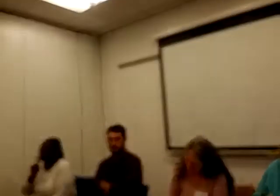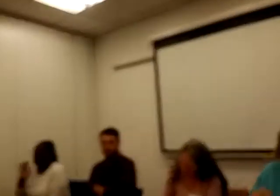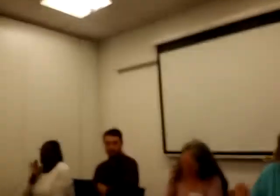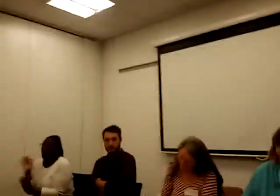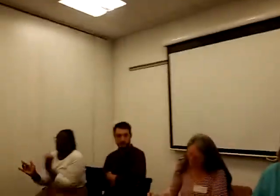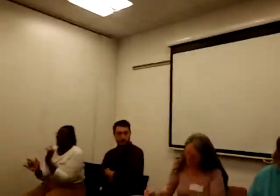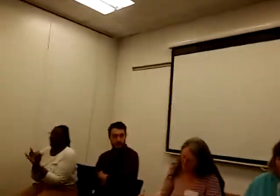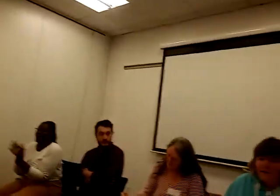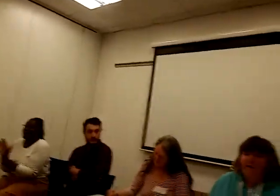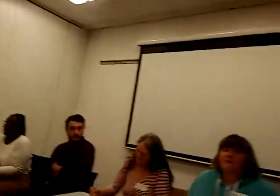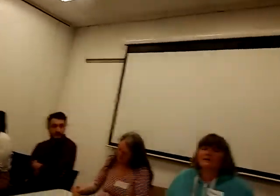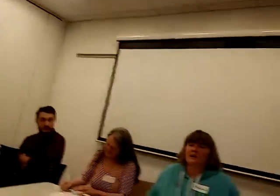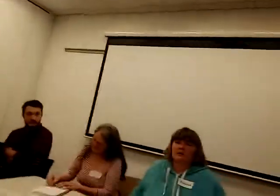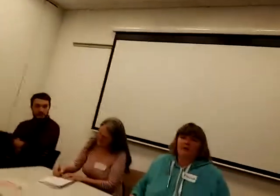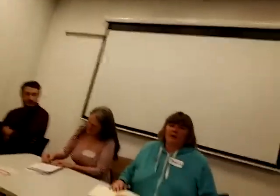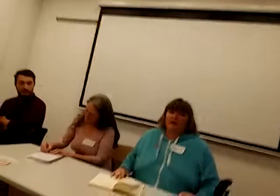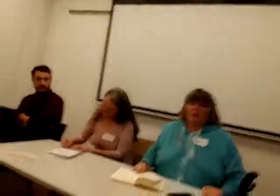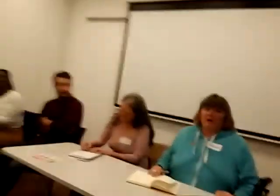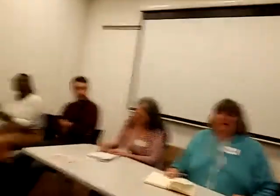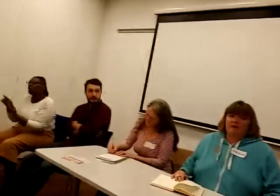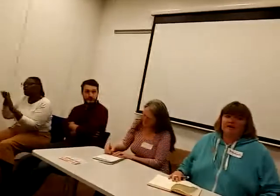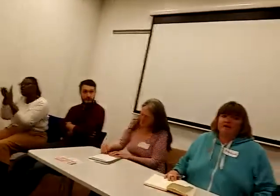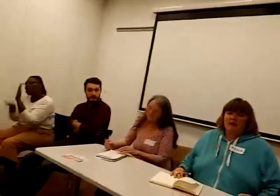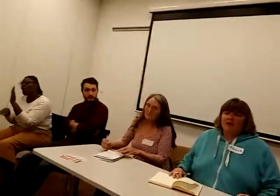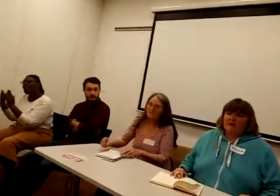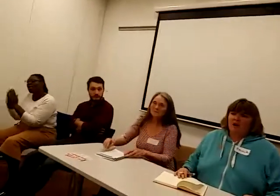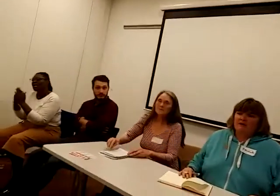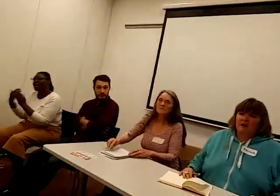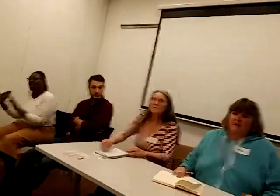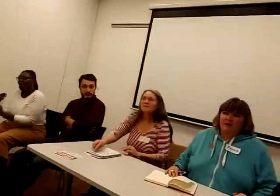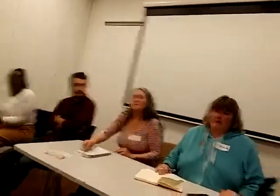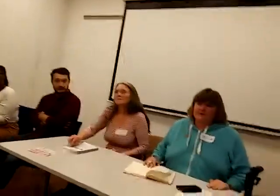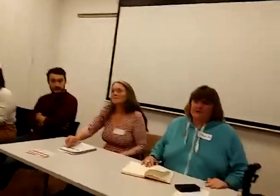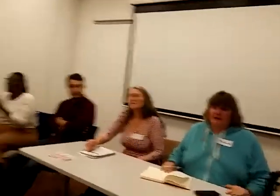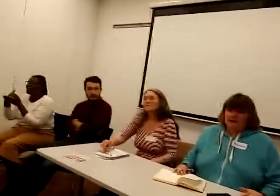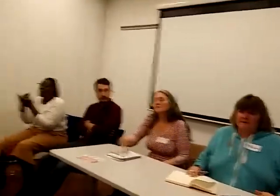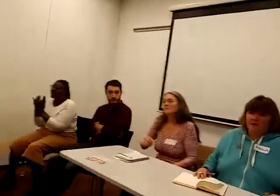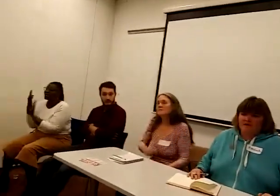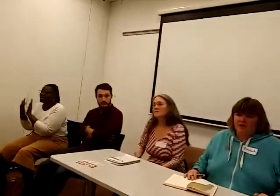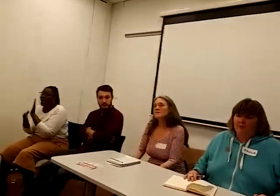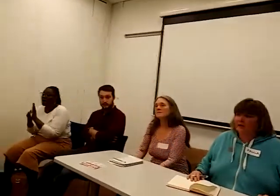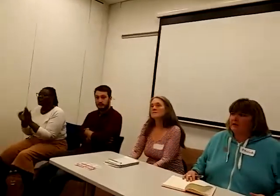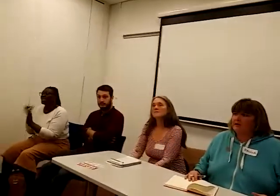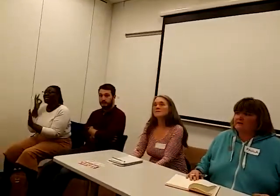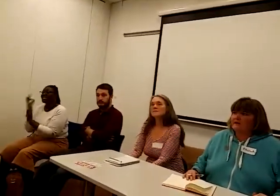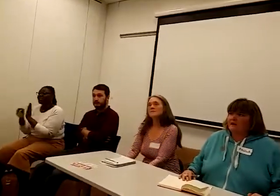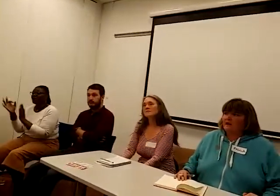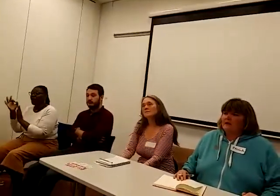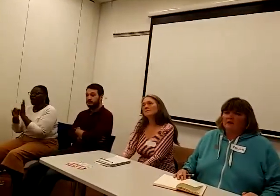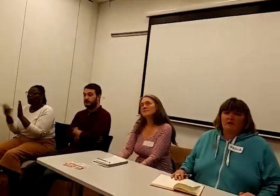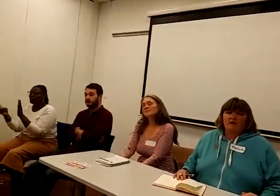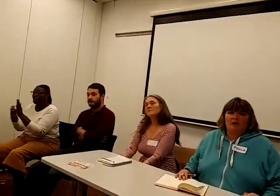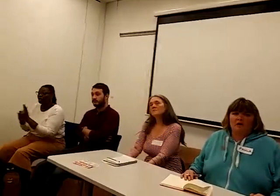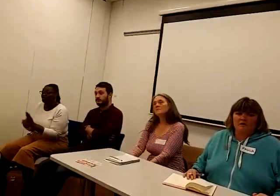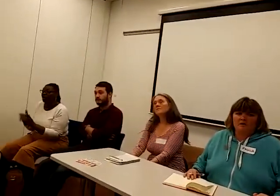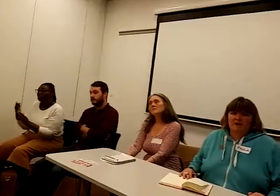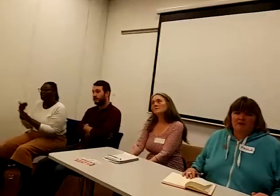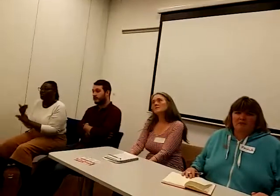they're also low income workers, part time hours, zero hours, contract workers, you know, are also